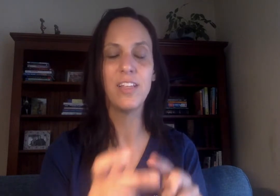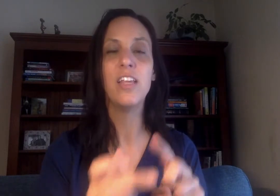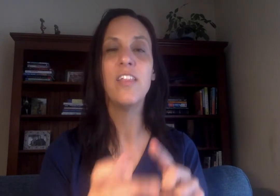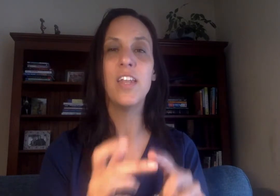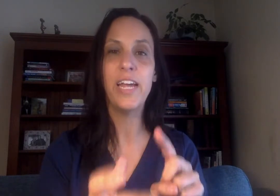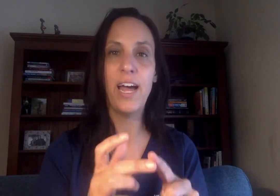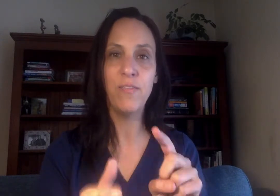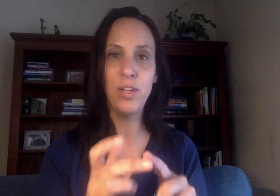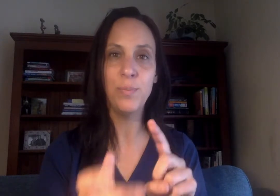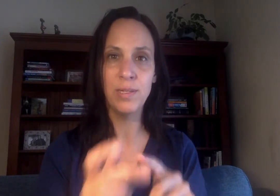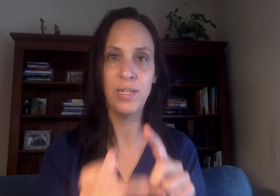that I have the ability